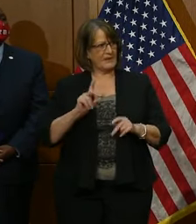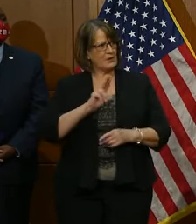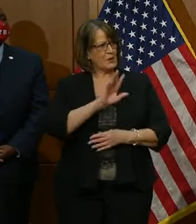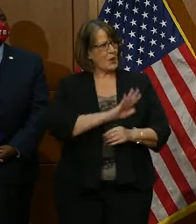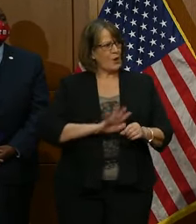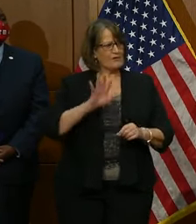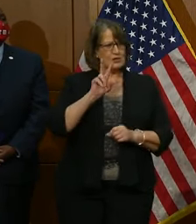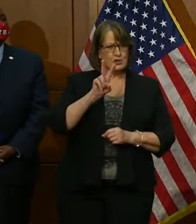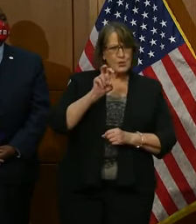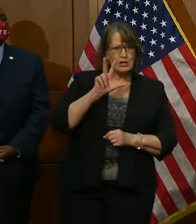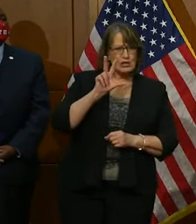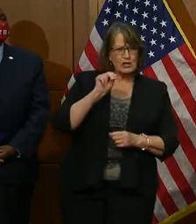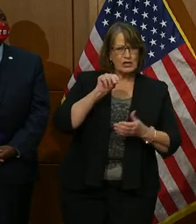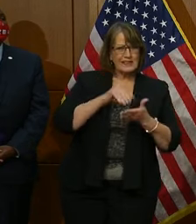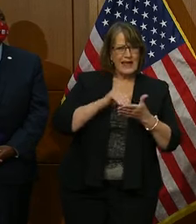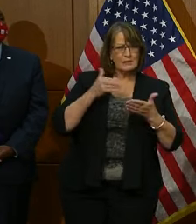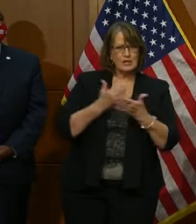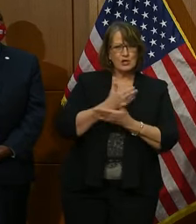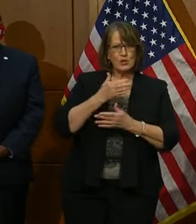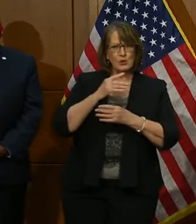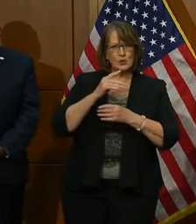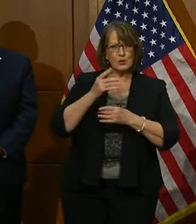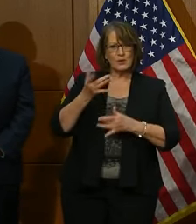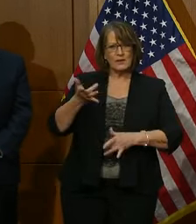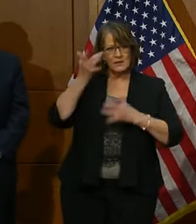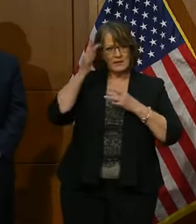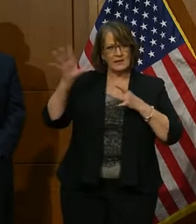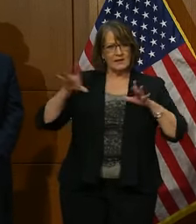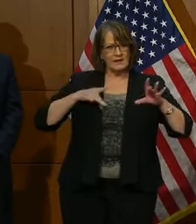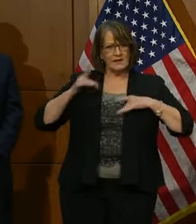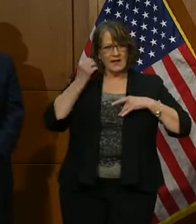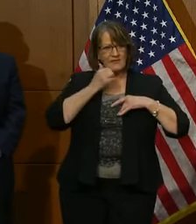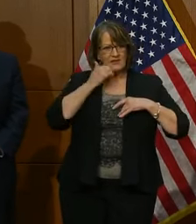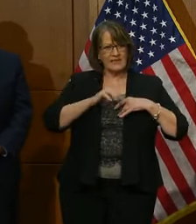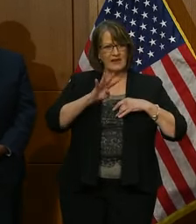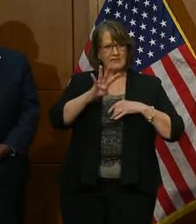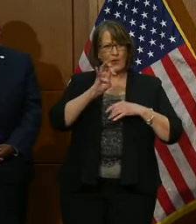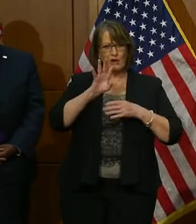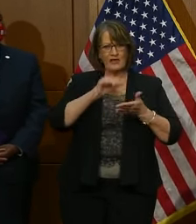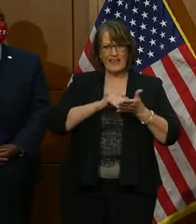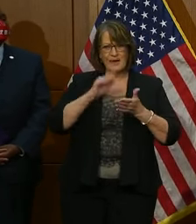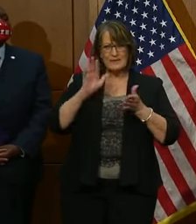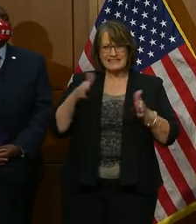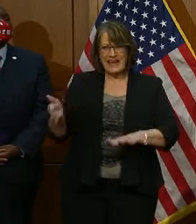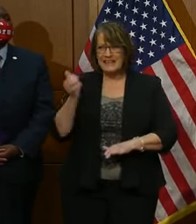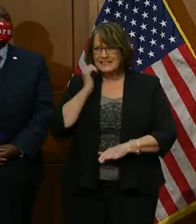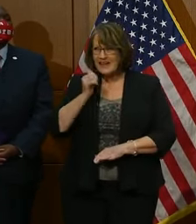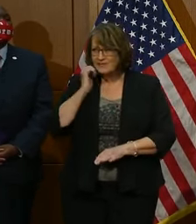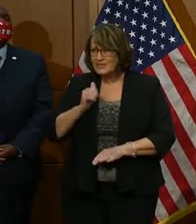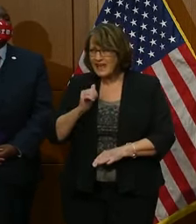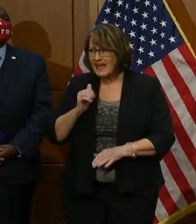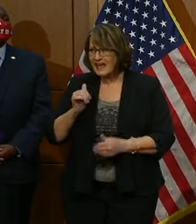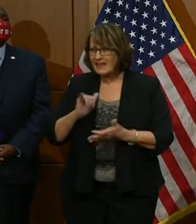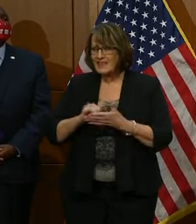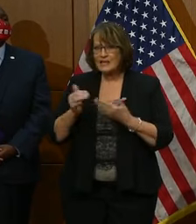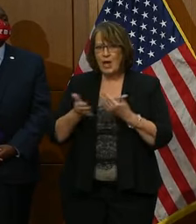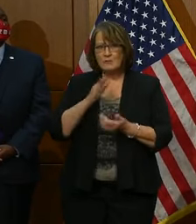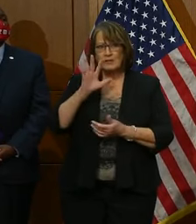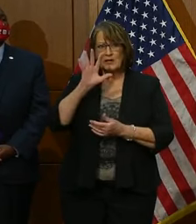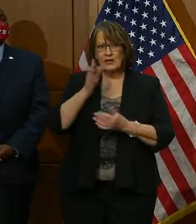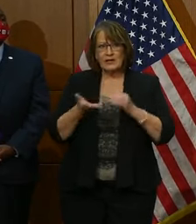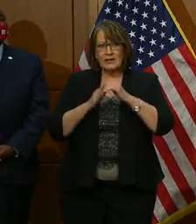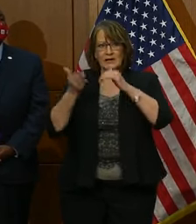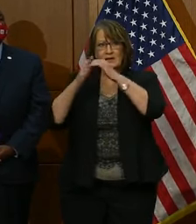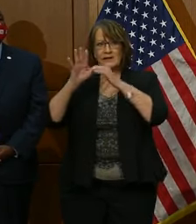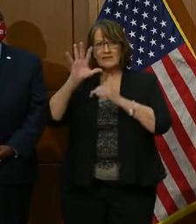000 new infections per day, more than 4,400 deaths per day, which are growing by nearly 50% every two weeks,